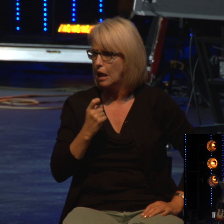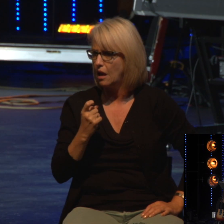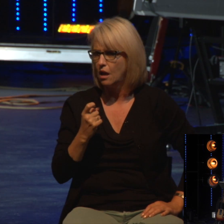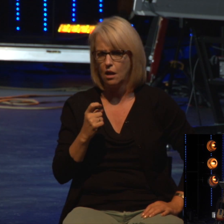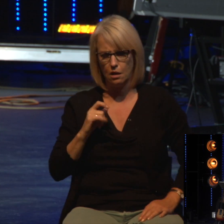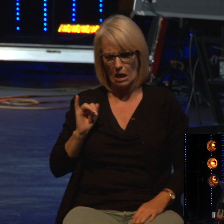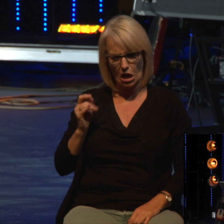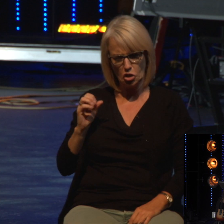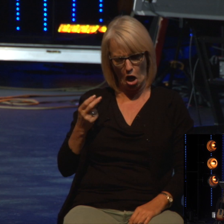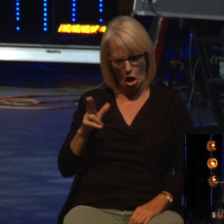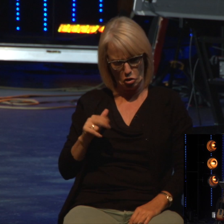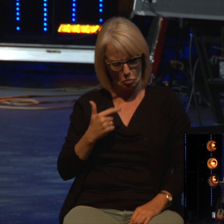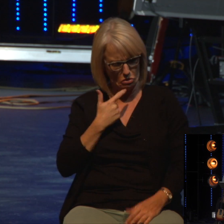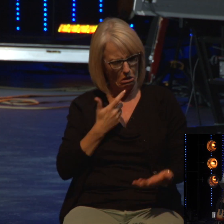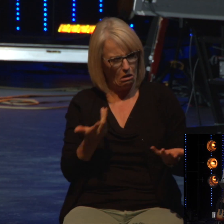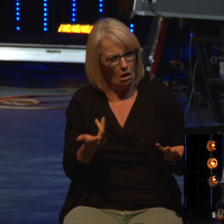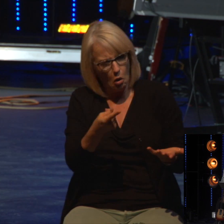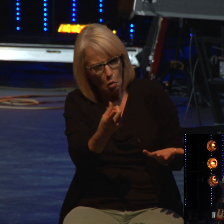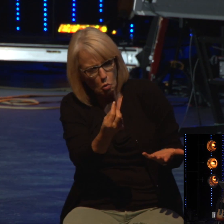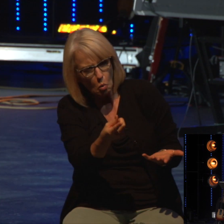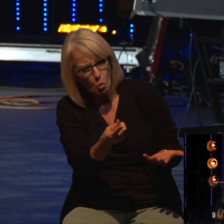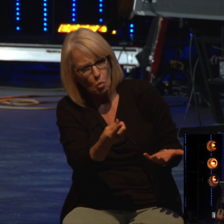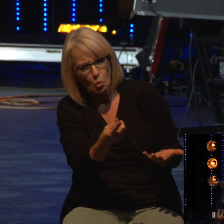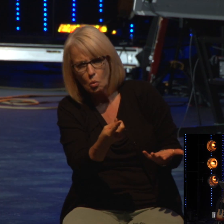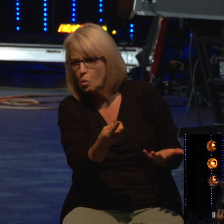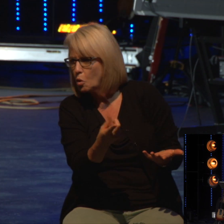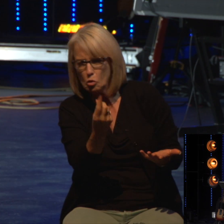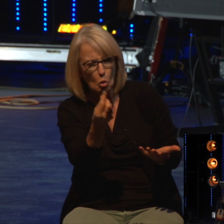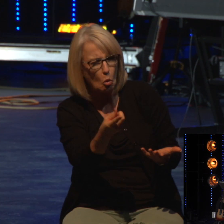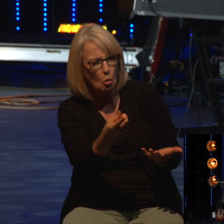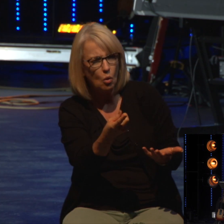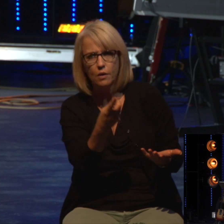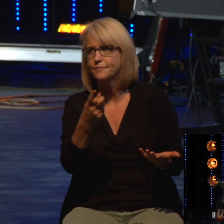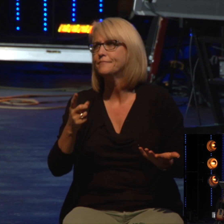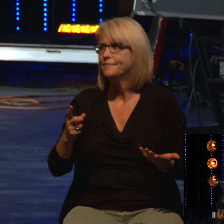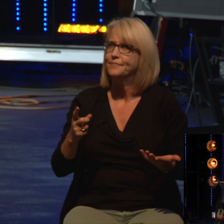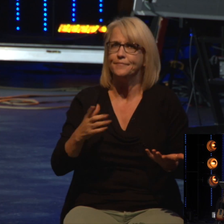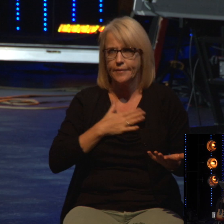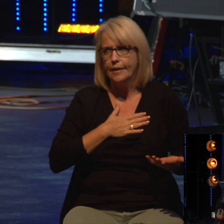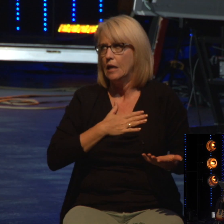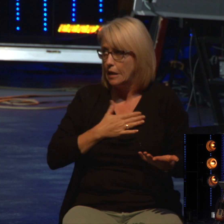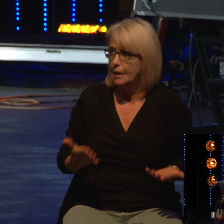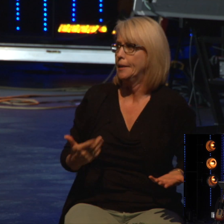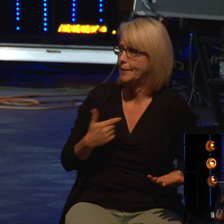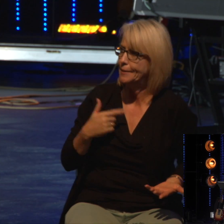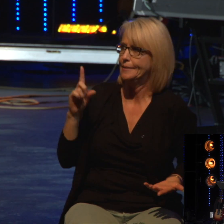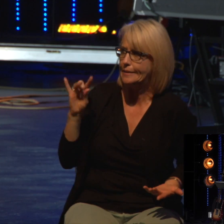what's the trouble? And Achan said, well, I have to admit, I sinned. We were commanded